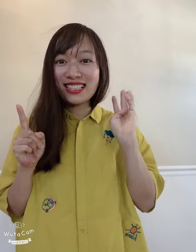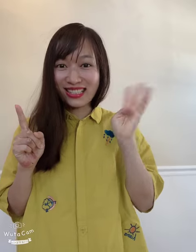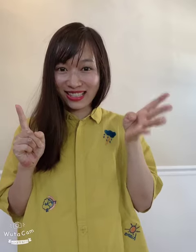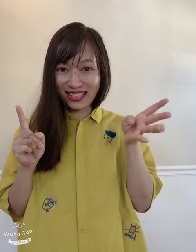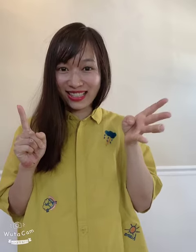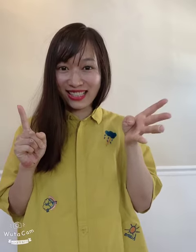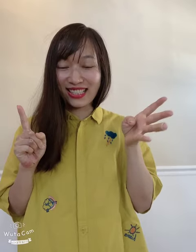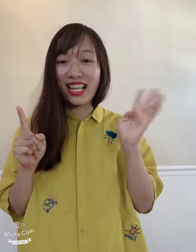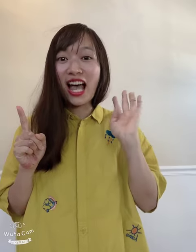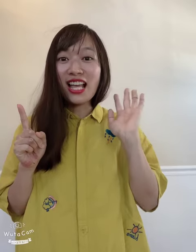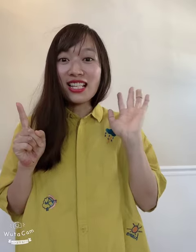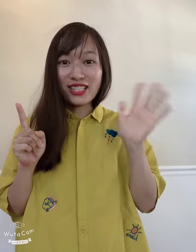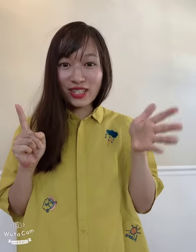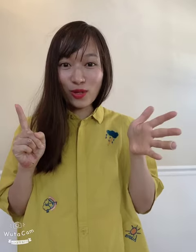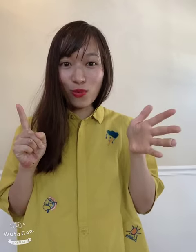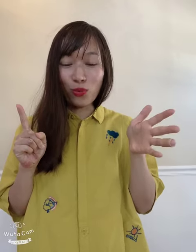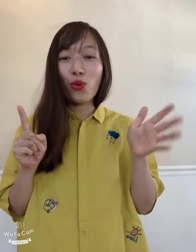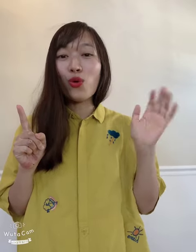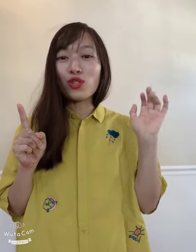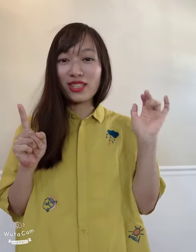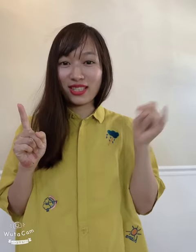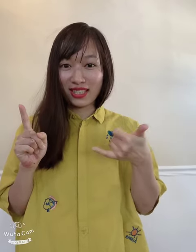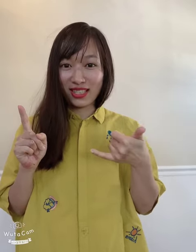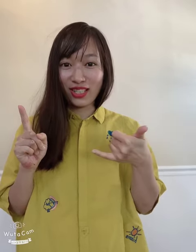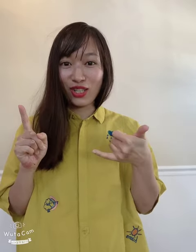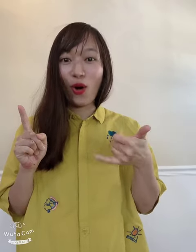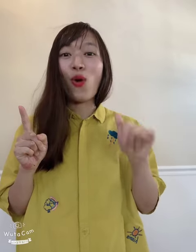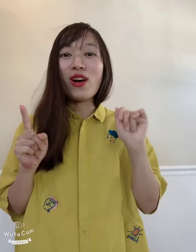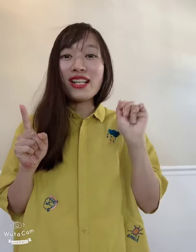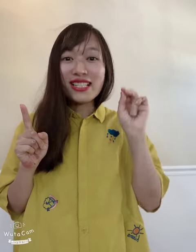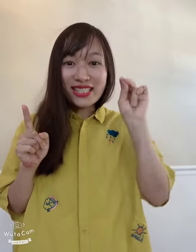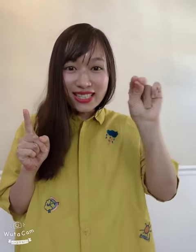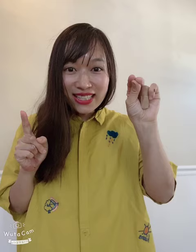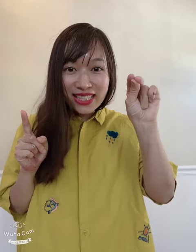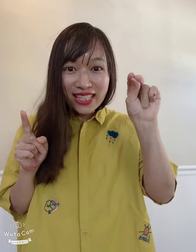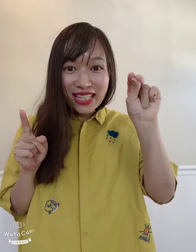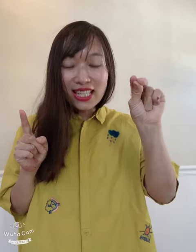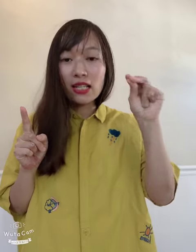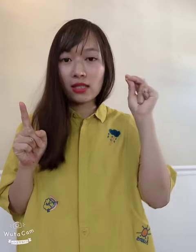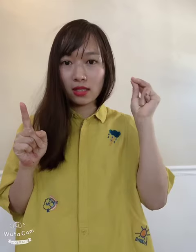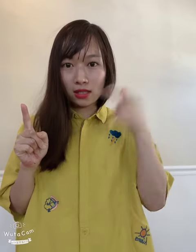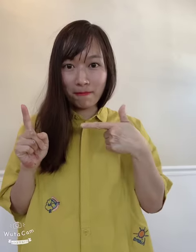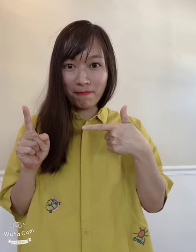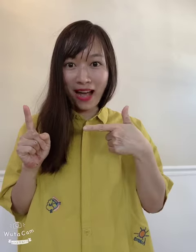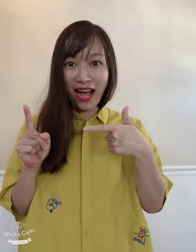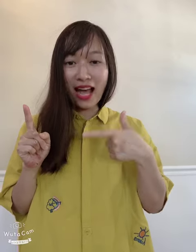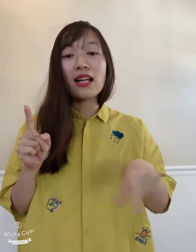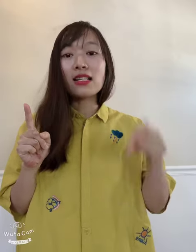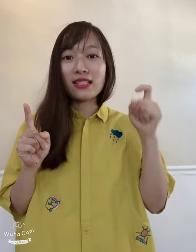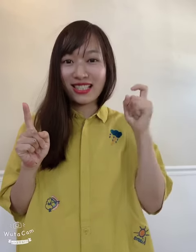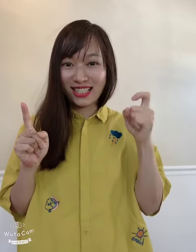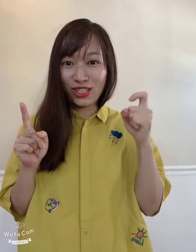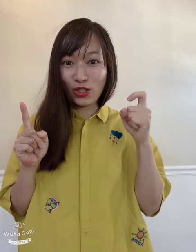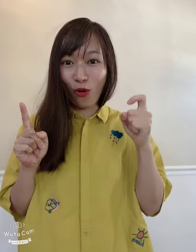14, 15, 16, 17, 18, 19,